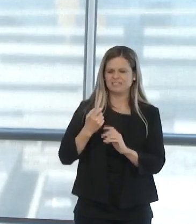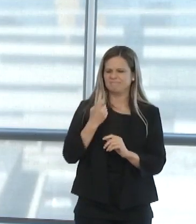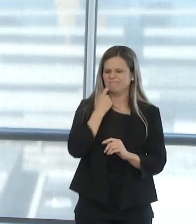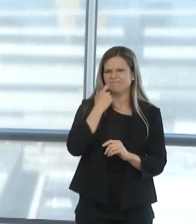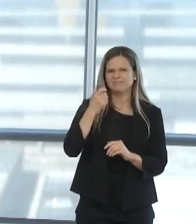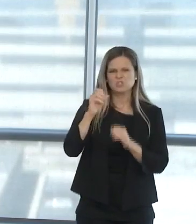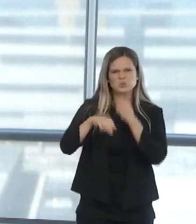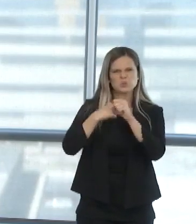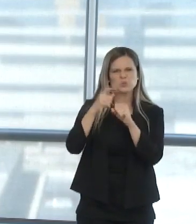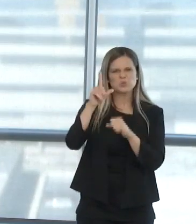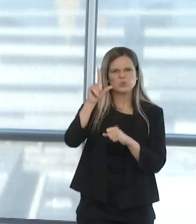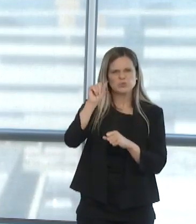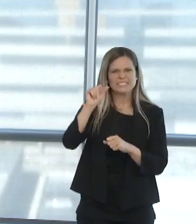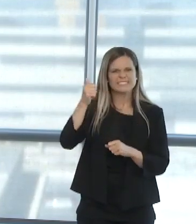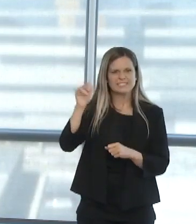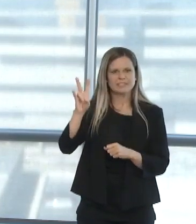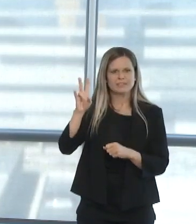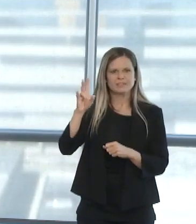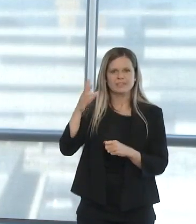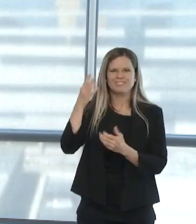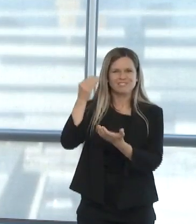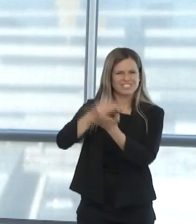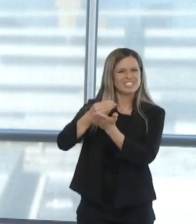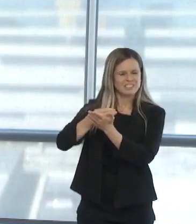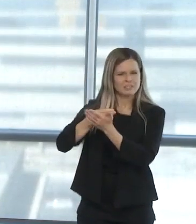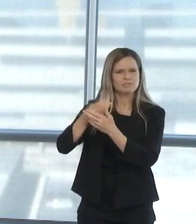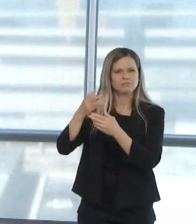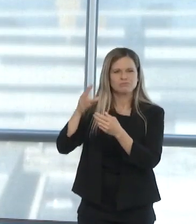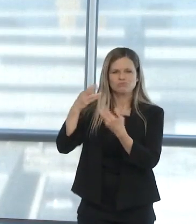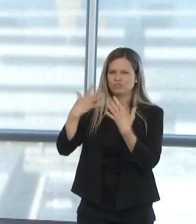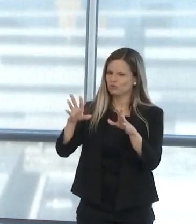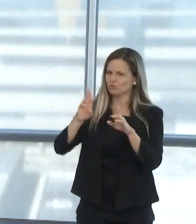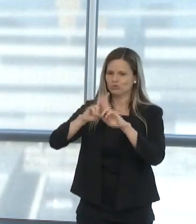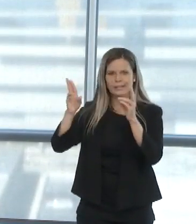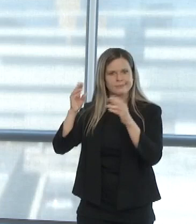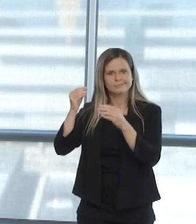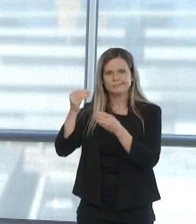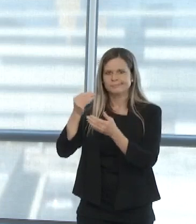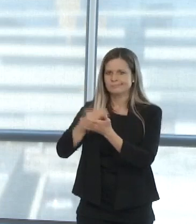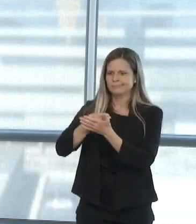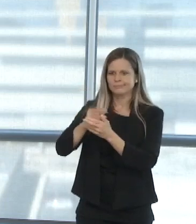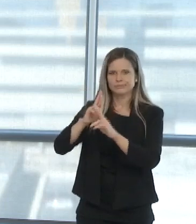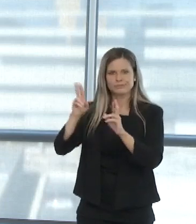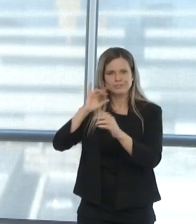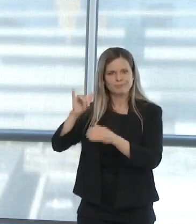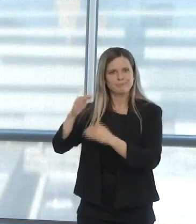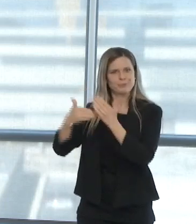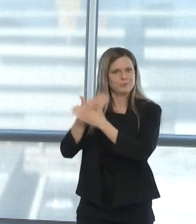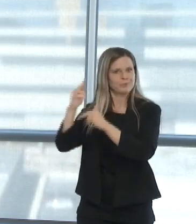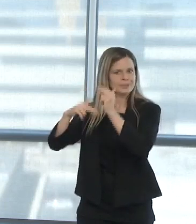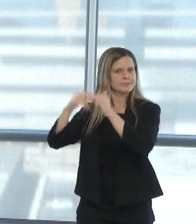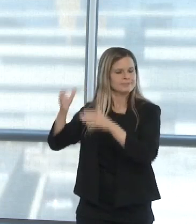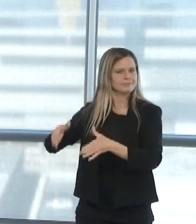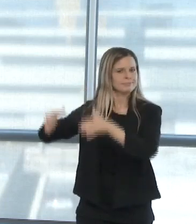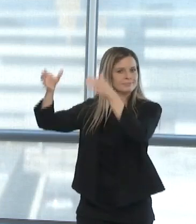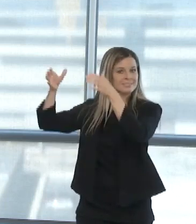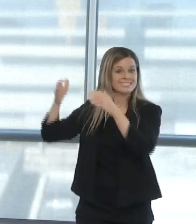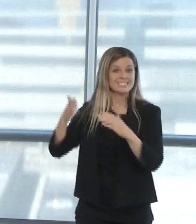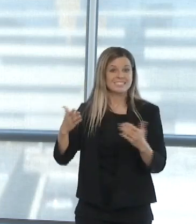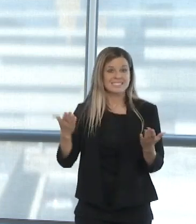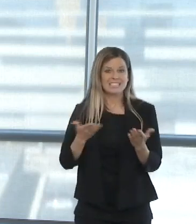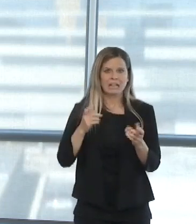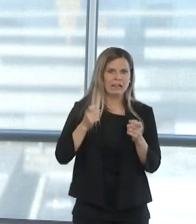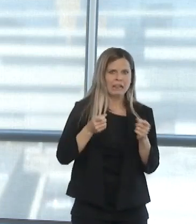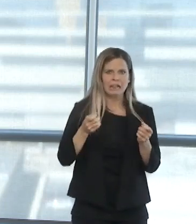funded and was part of our capital budget already. The major source of allocation of resources also is staffing and PPE.